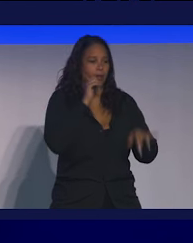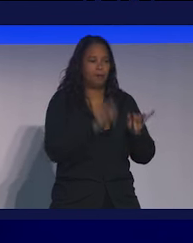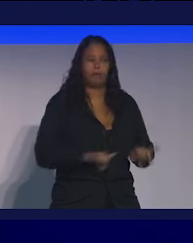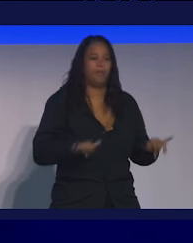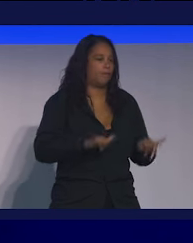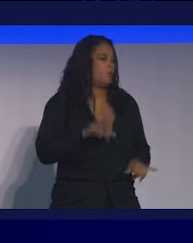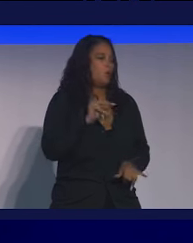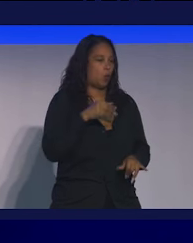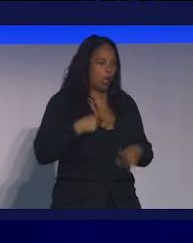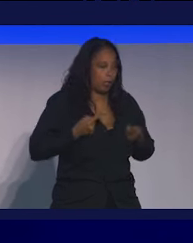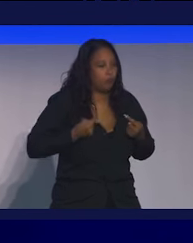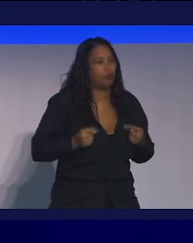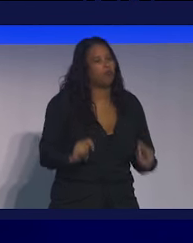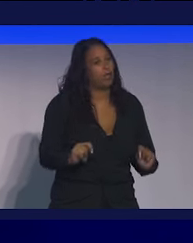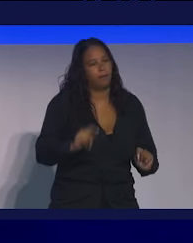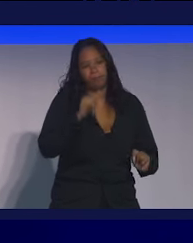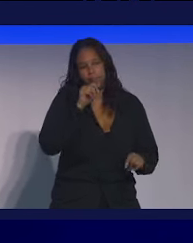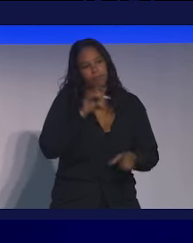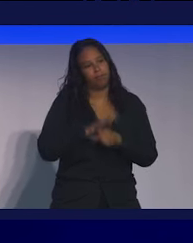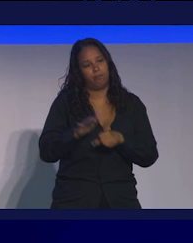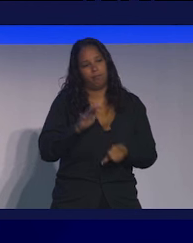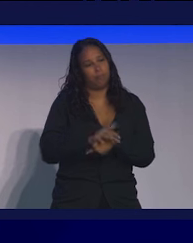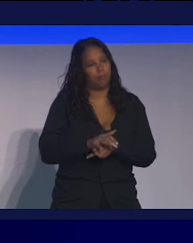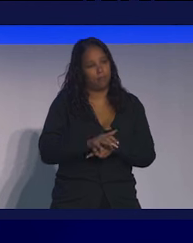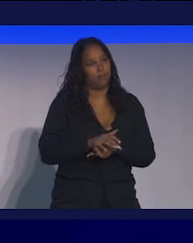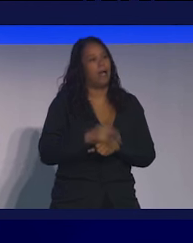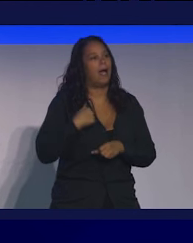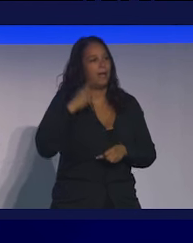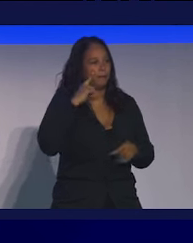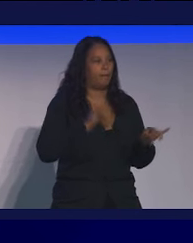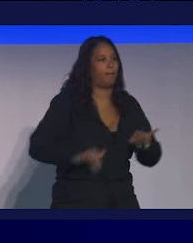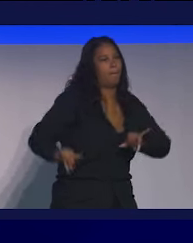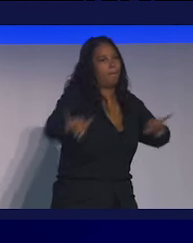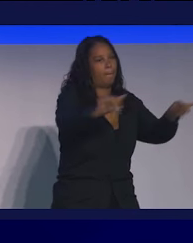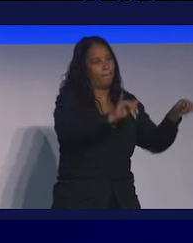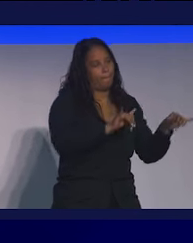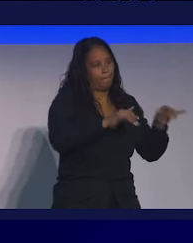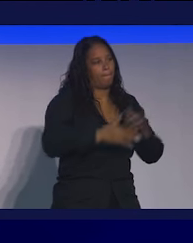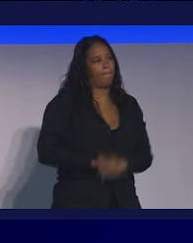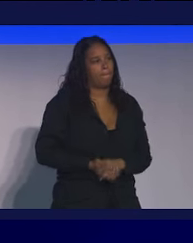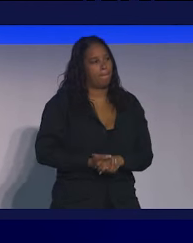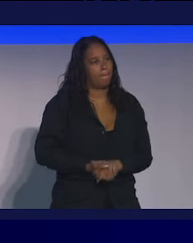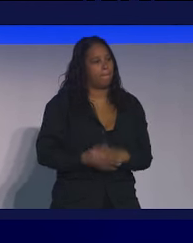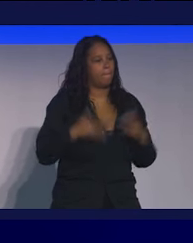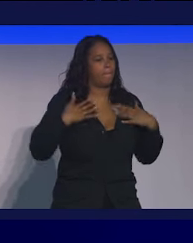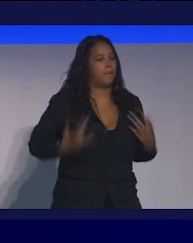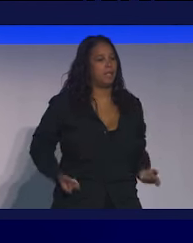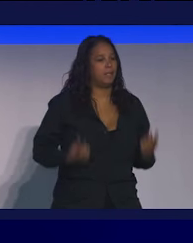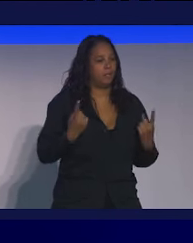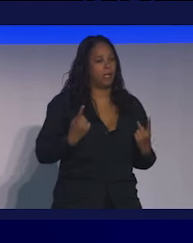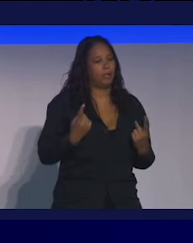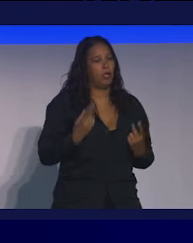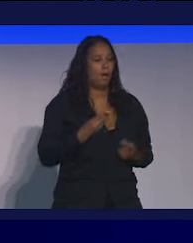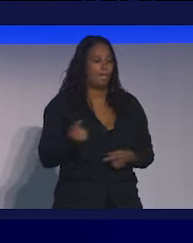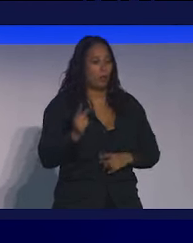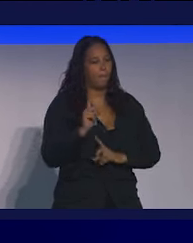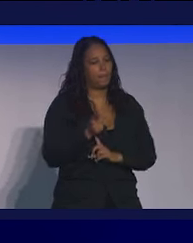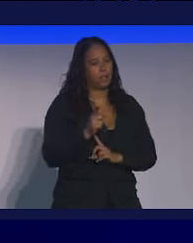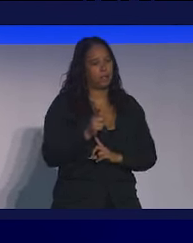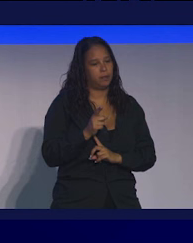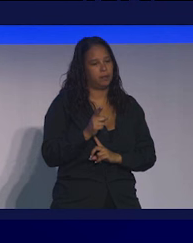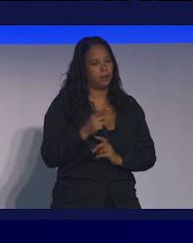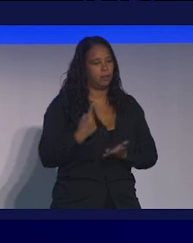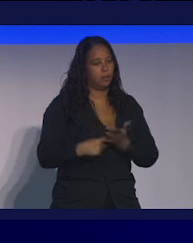trying. I was in the arena. And I think we all have to be able to say that of ourselves. I'm going spend one minute, a couple minutes maybe talking about